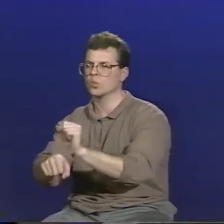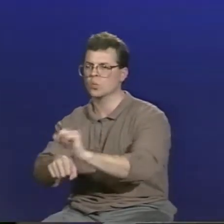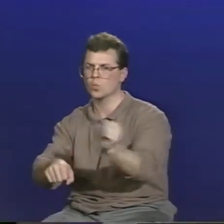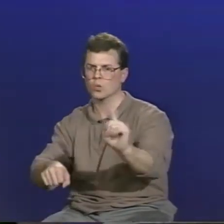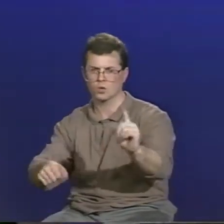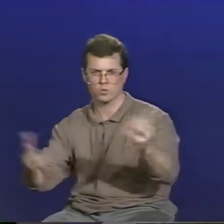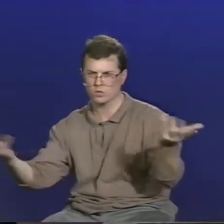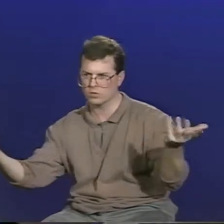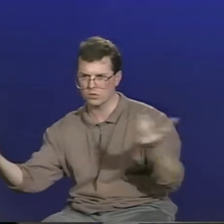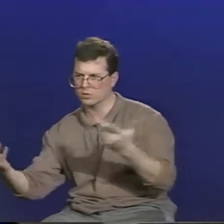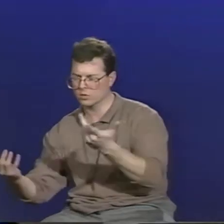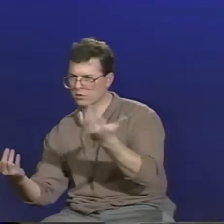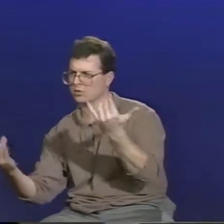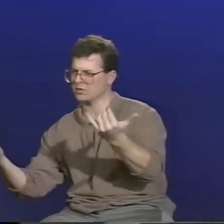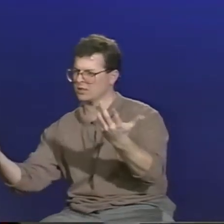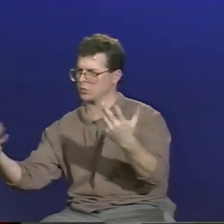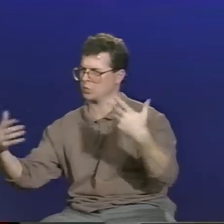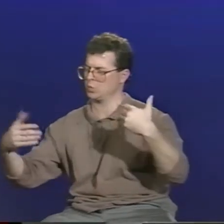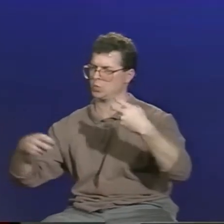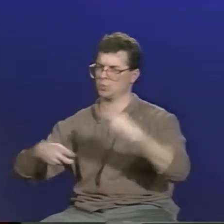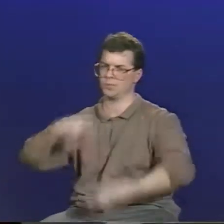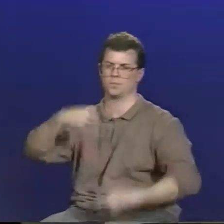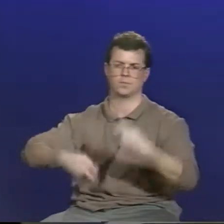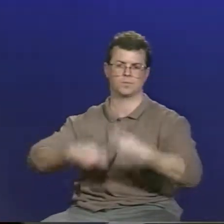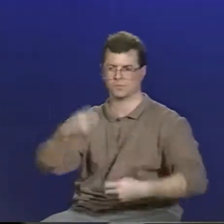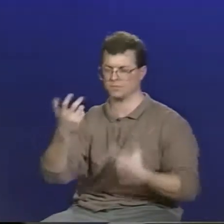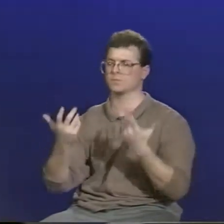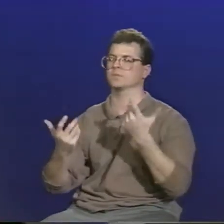deaf people have only a high school diploma or are themselves high school dropouts.